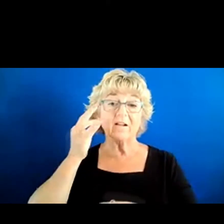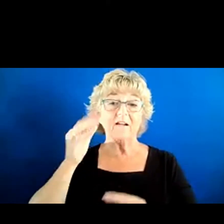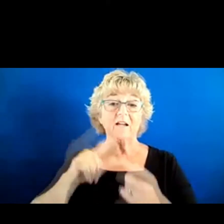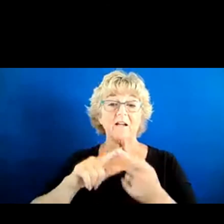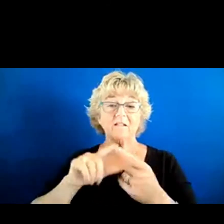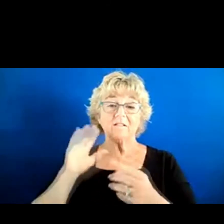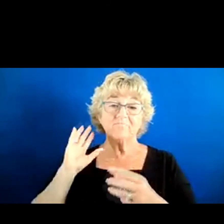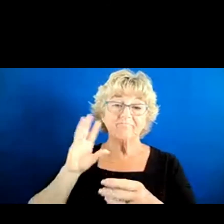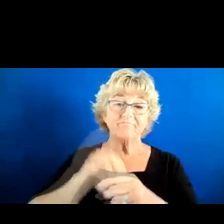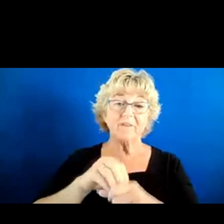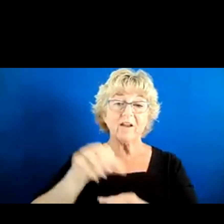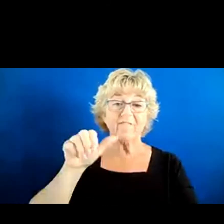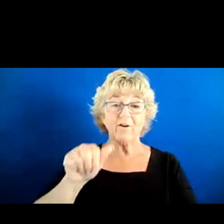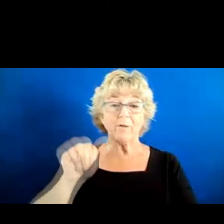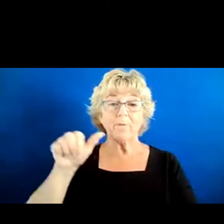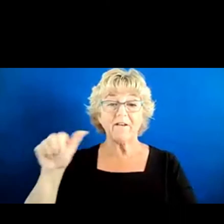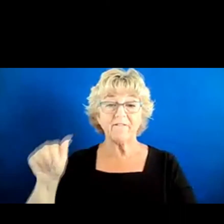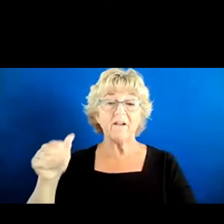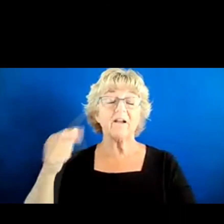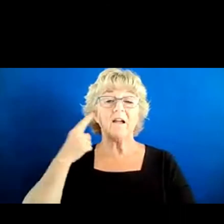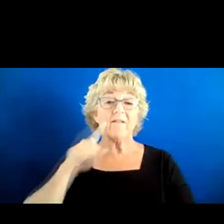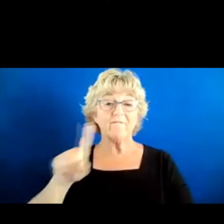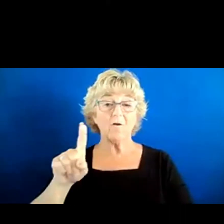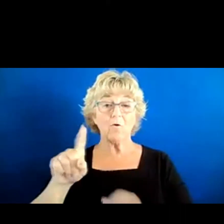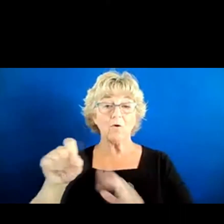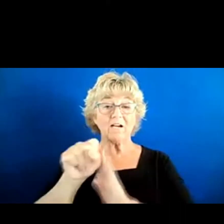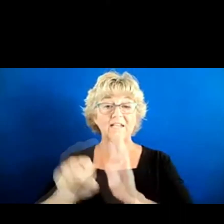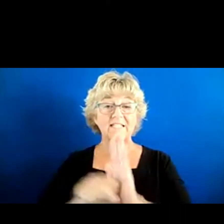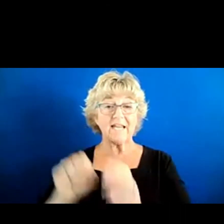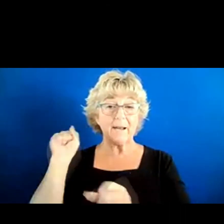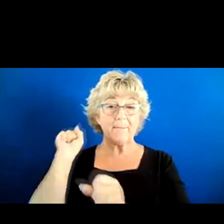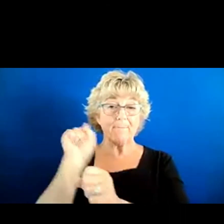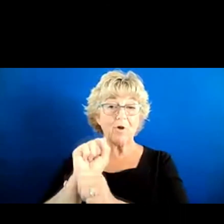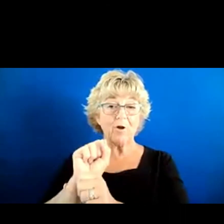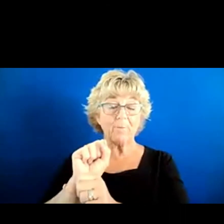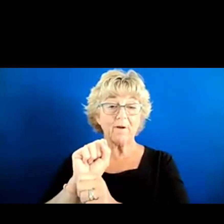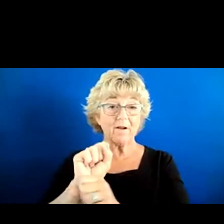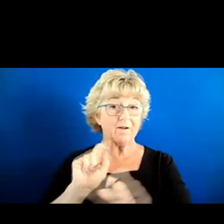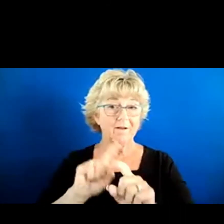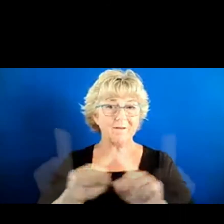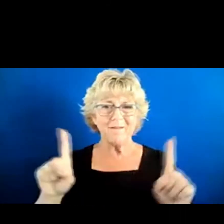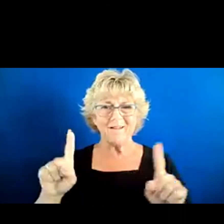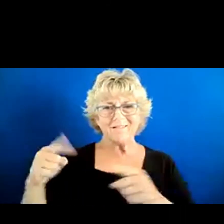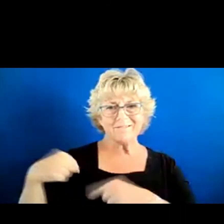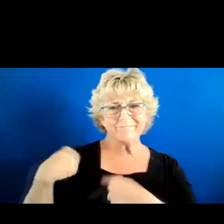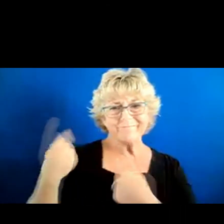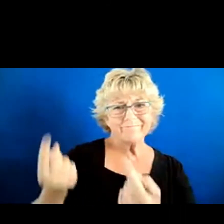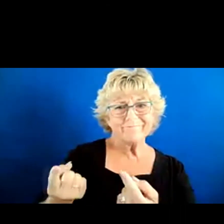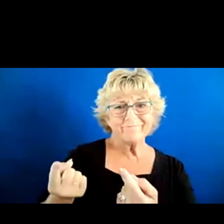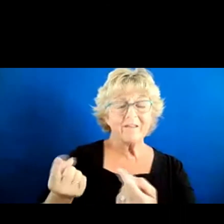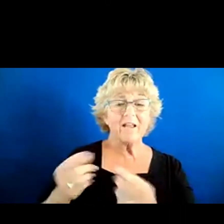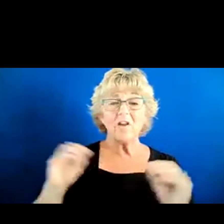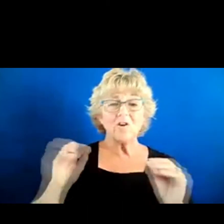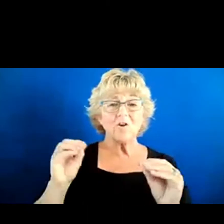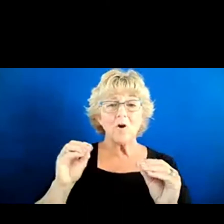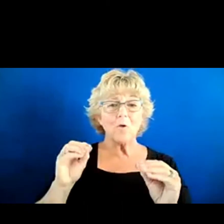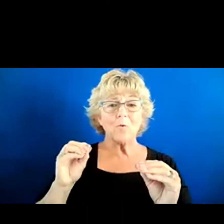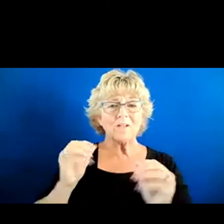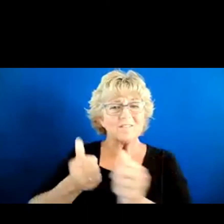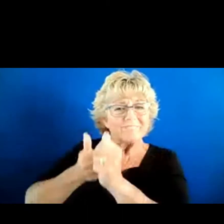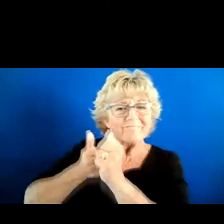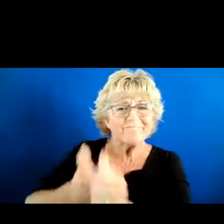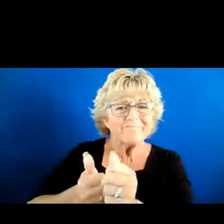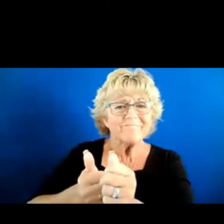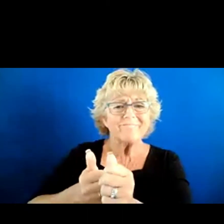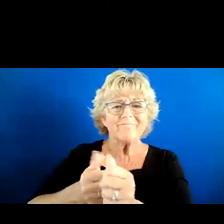action for state employment, but it hasn't been enforced particularly well in